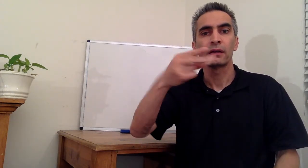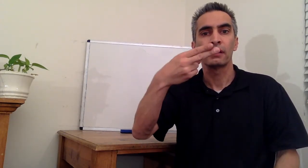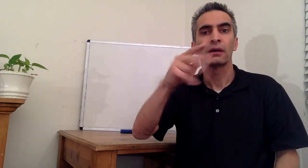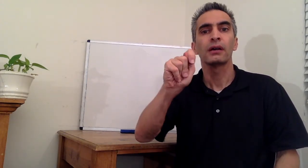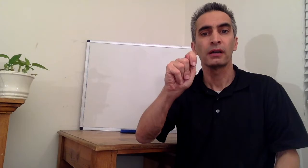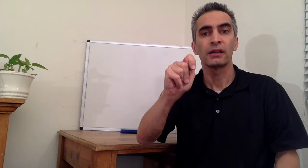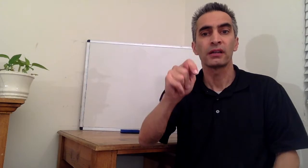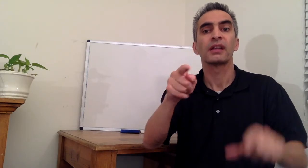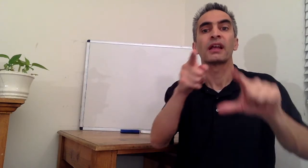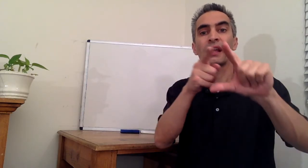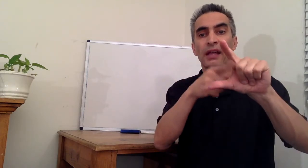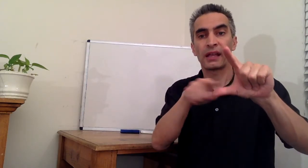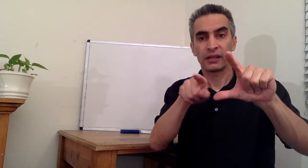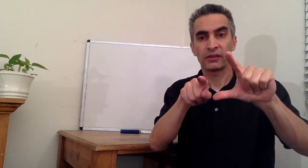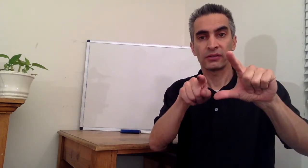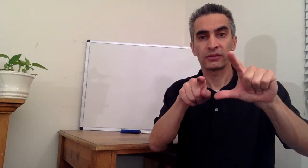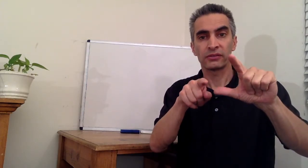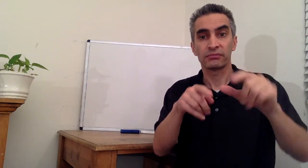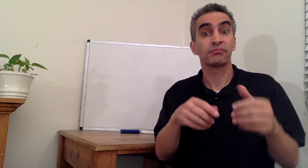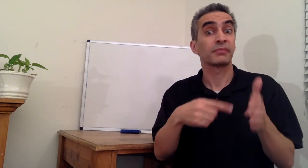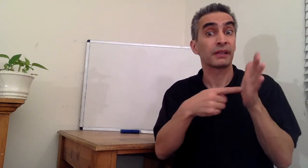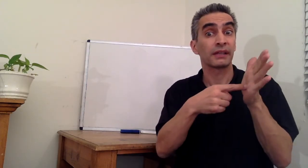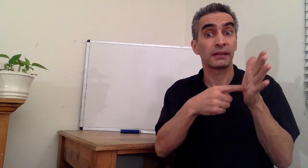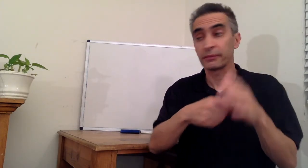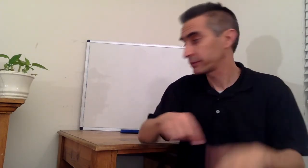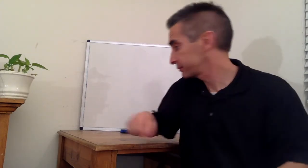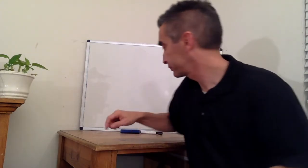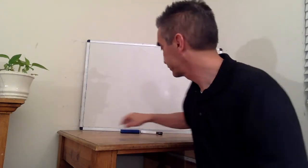right angles. Let me show you.